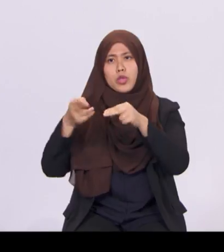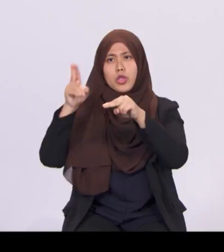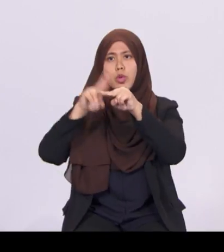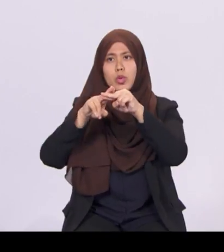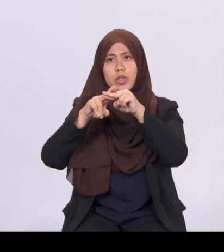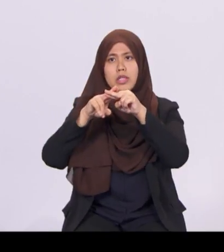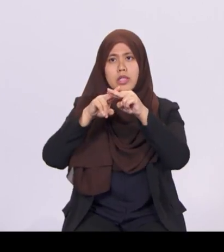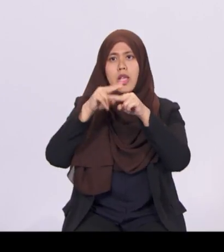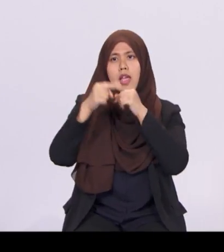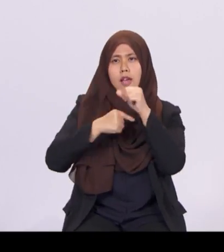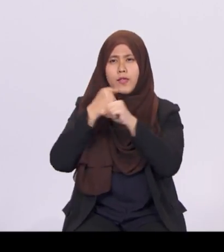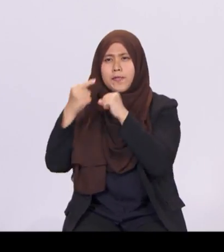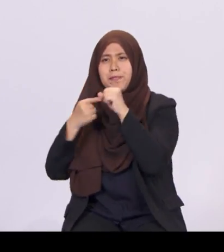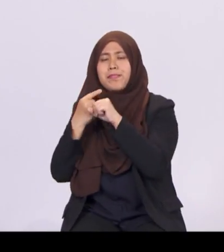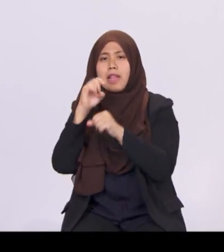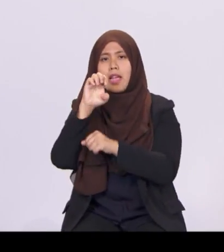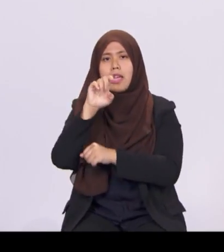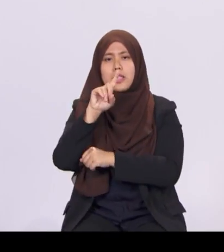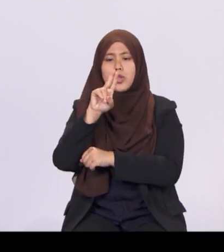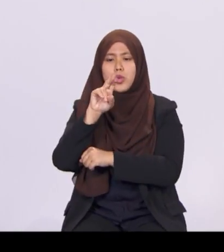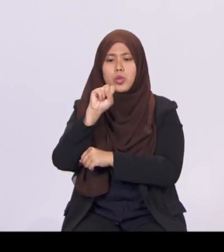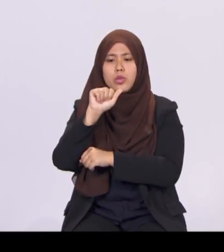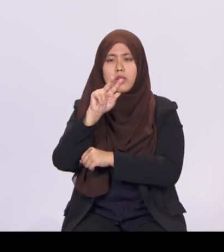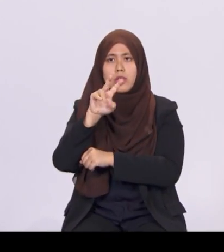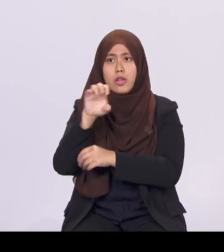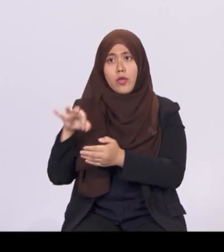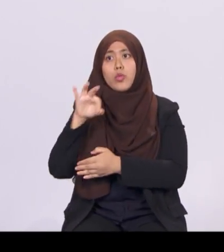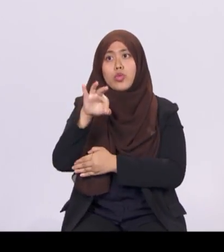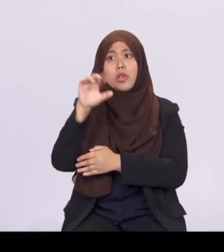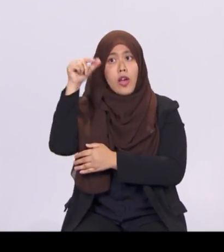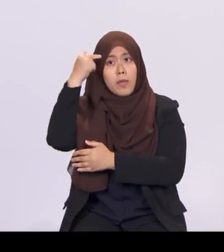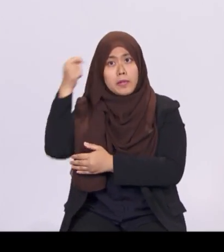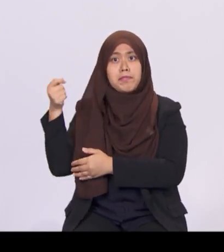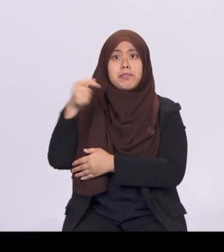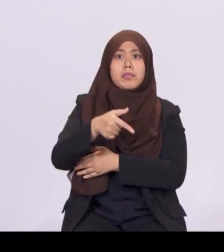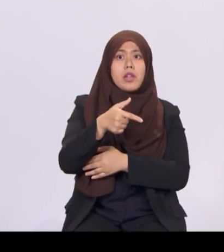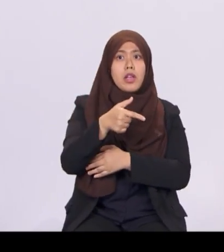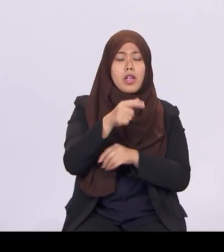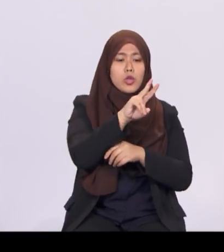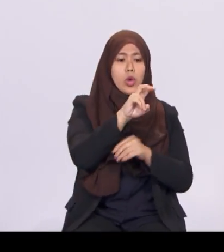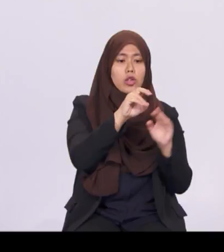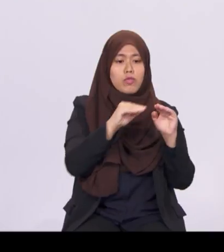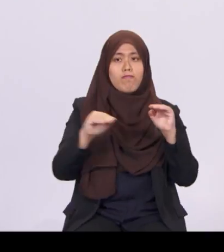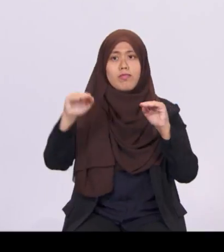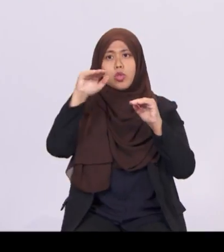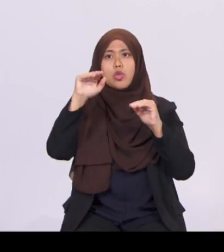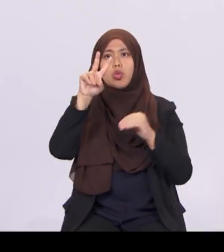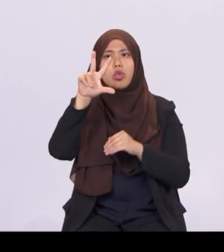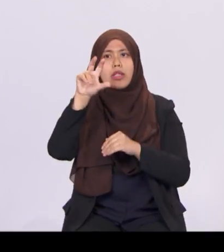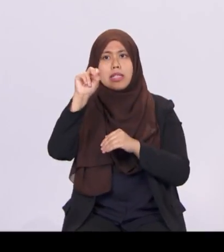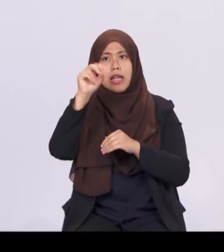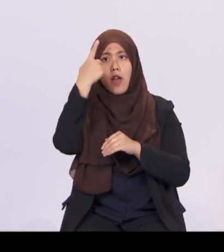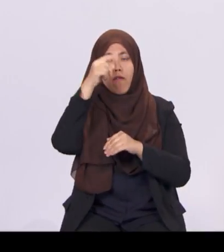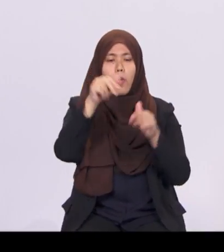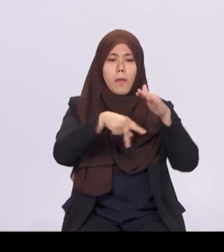contributions provided by the government from $200 to $3 $230 for each primary school student